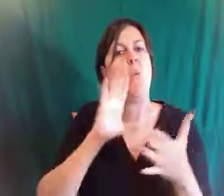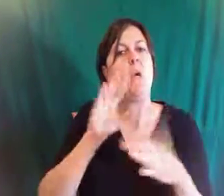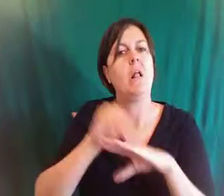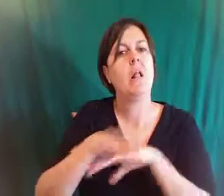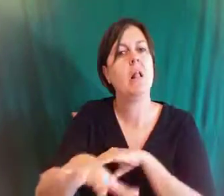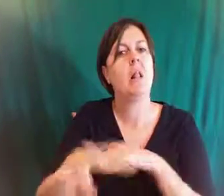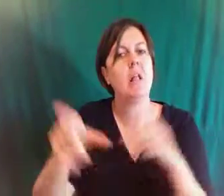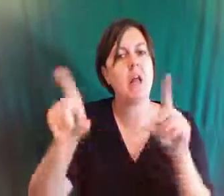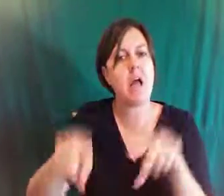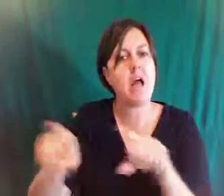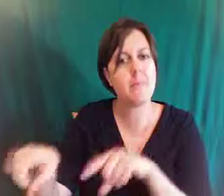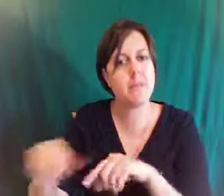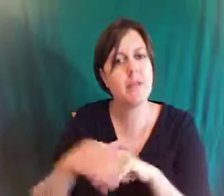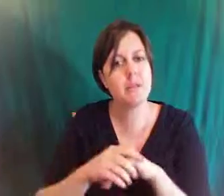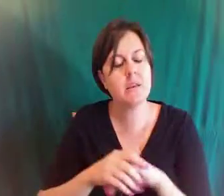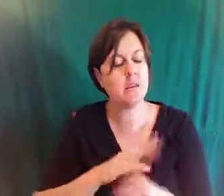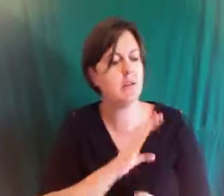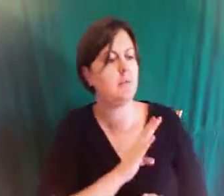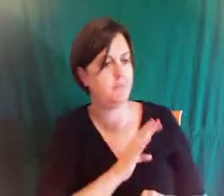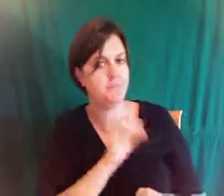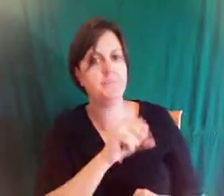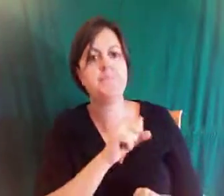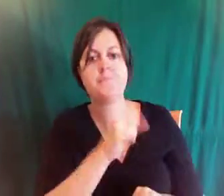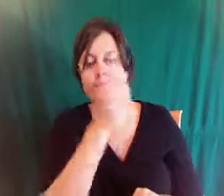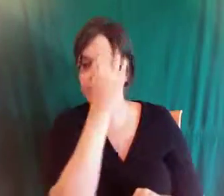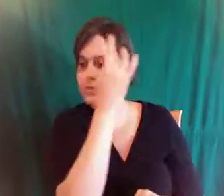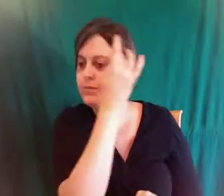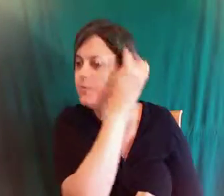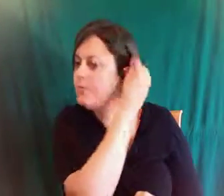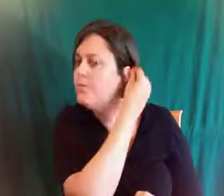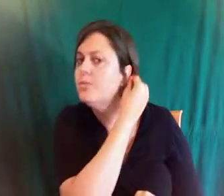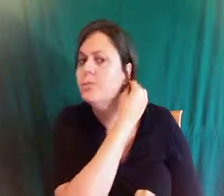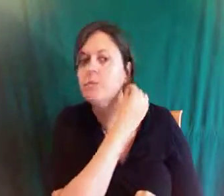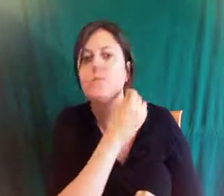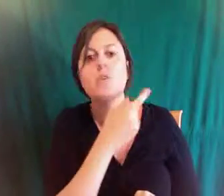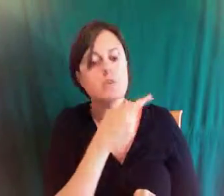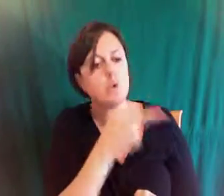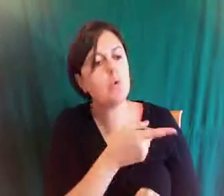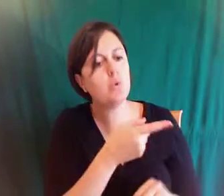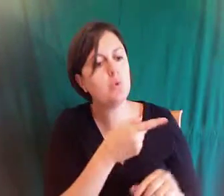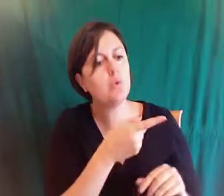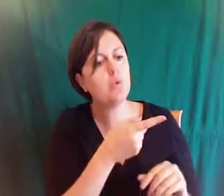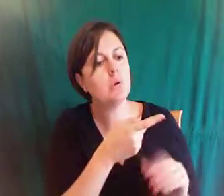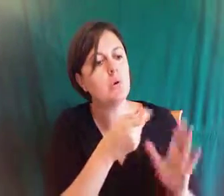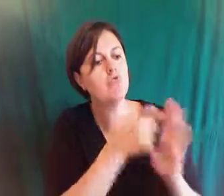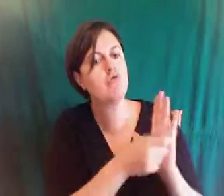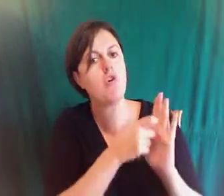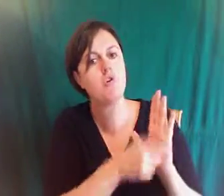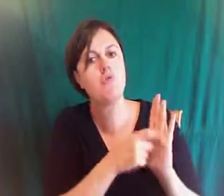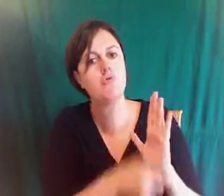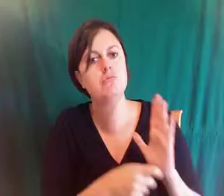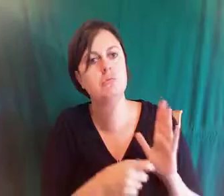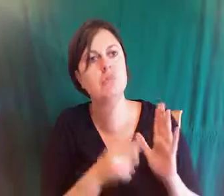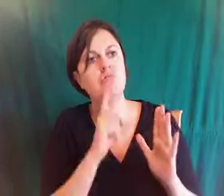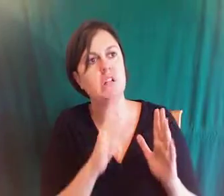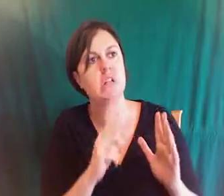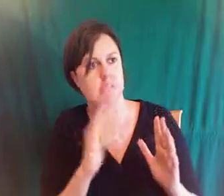yeah basically what you did is you drew a you drew a wrote out a platform of three things i'm saying you're one